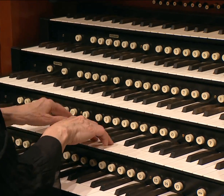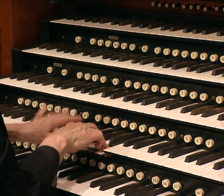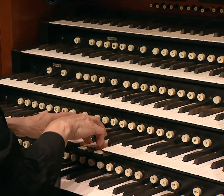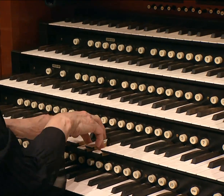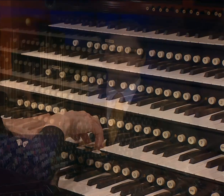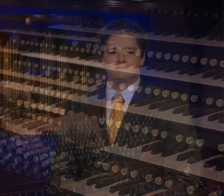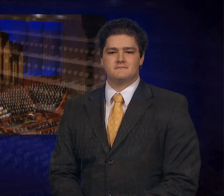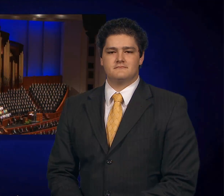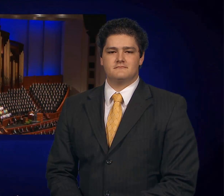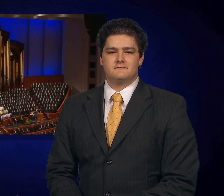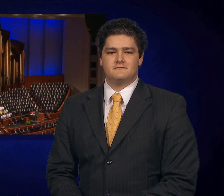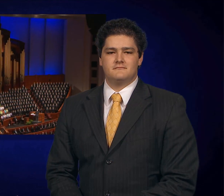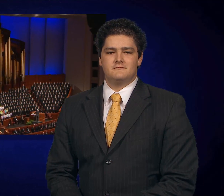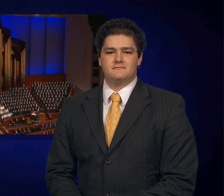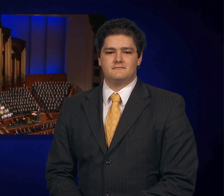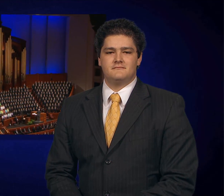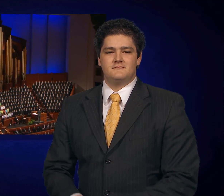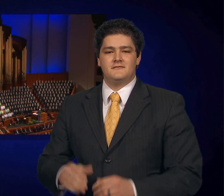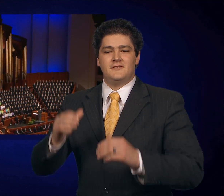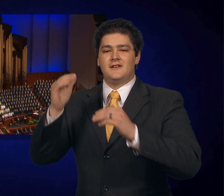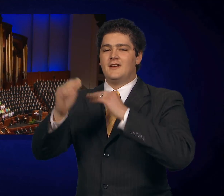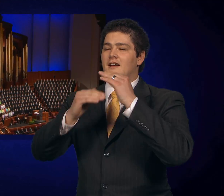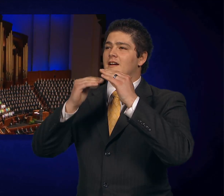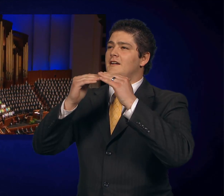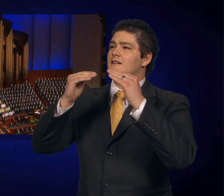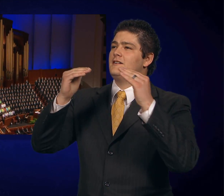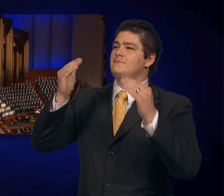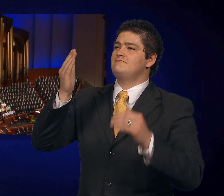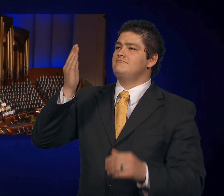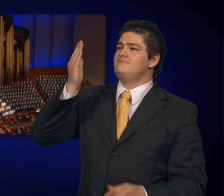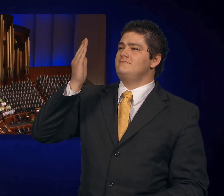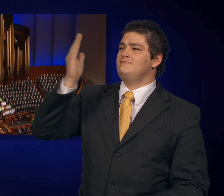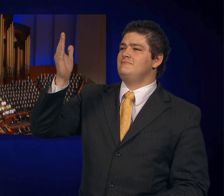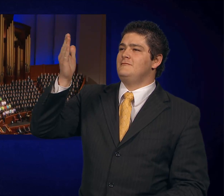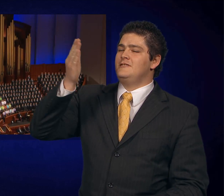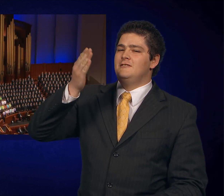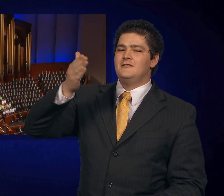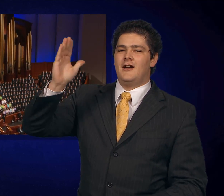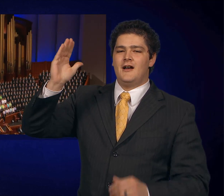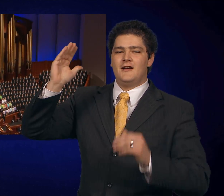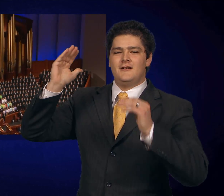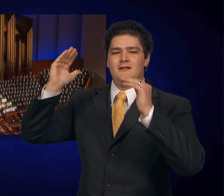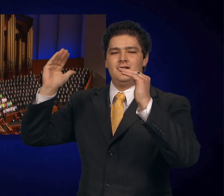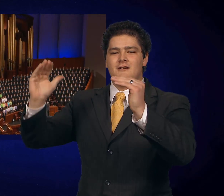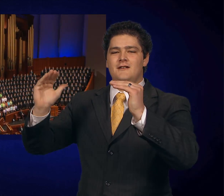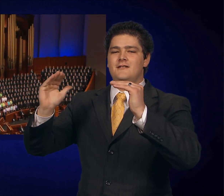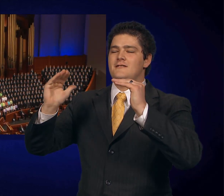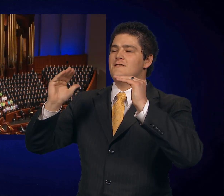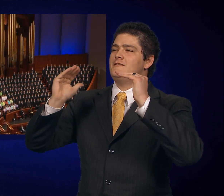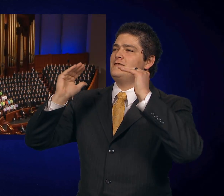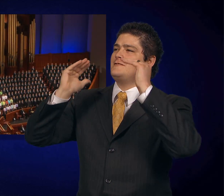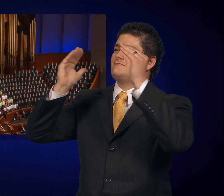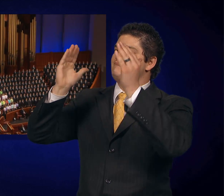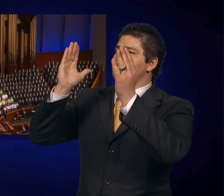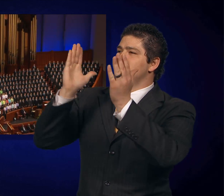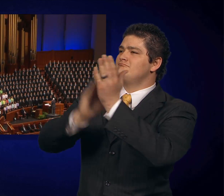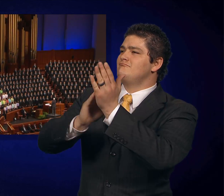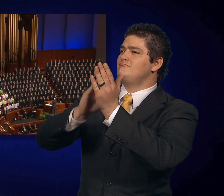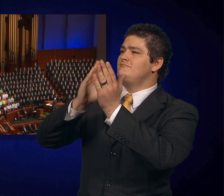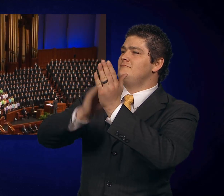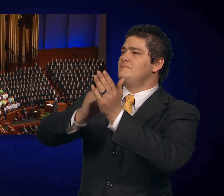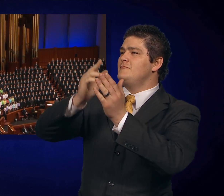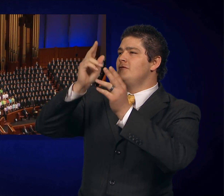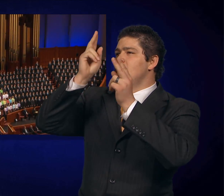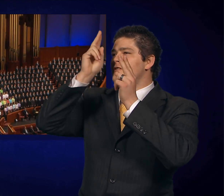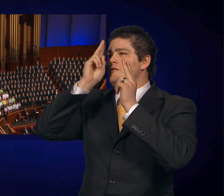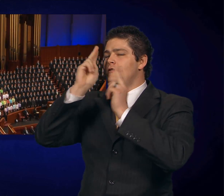Glory to God on high, let heaven and